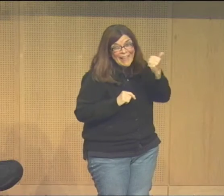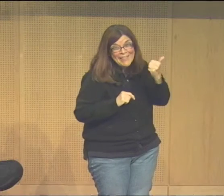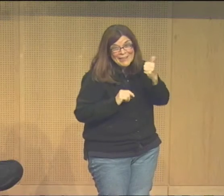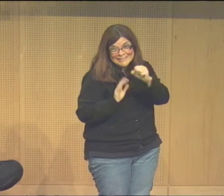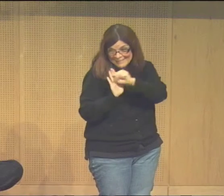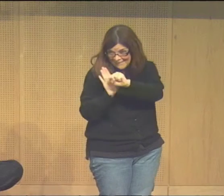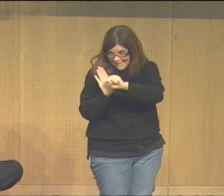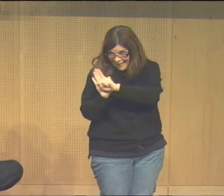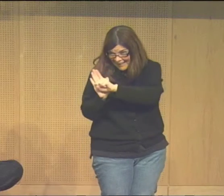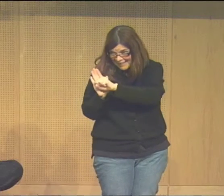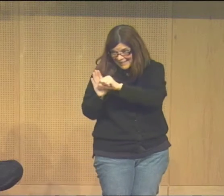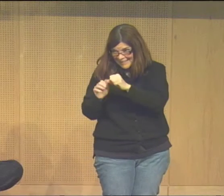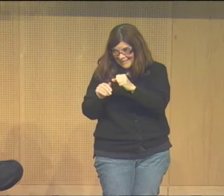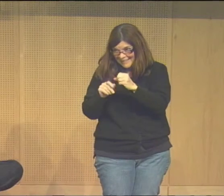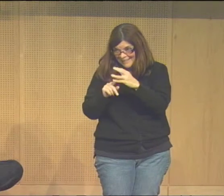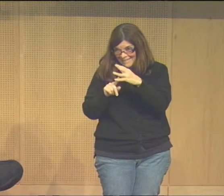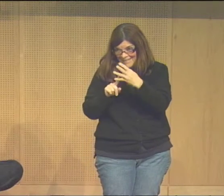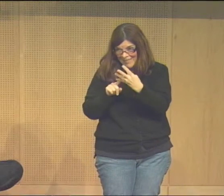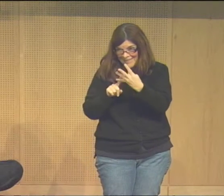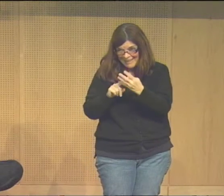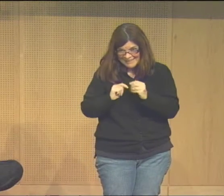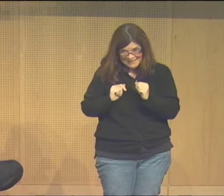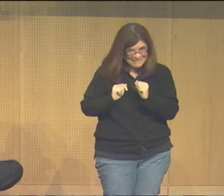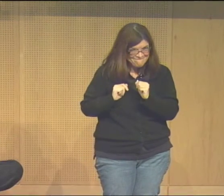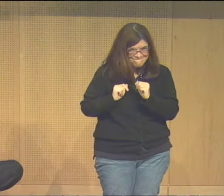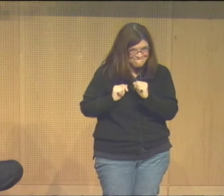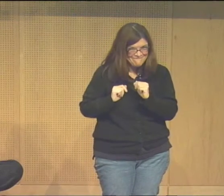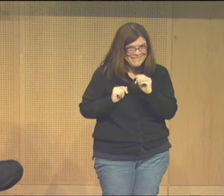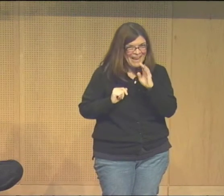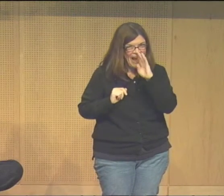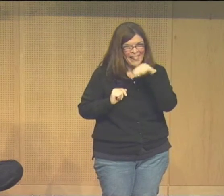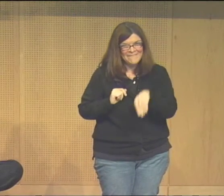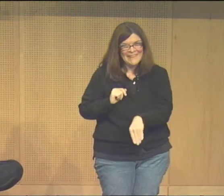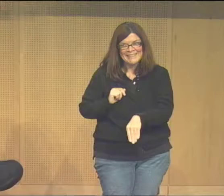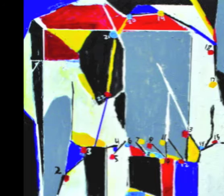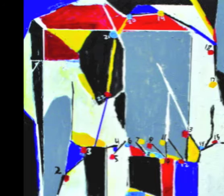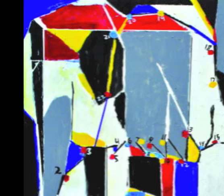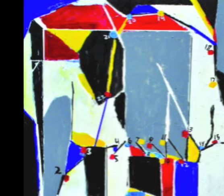see anything else? any other symbols? there's a fourth one there's an